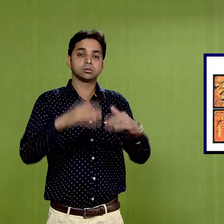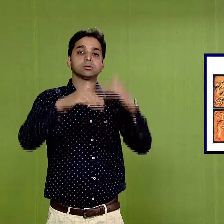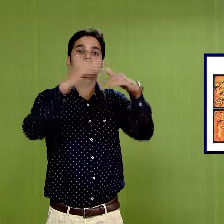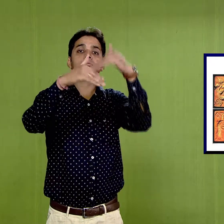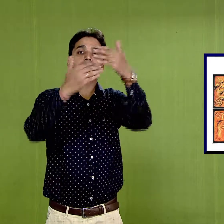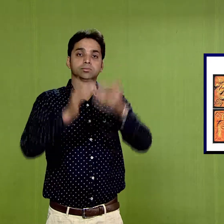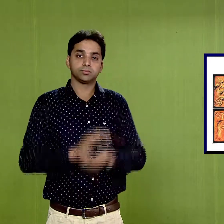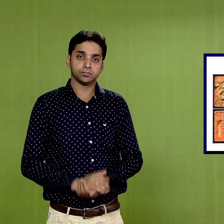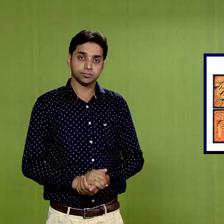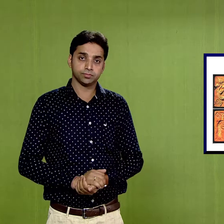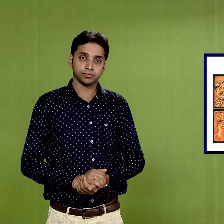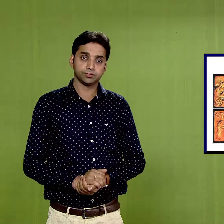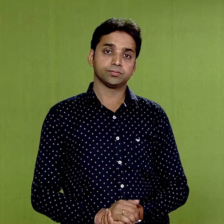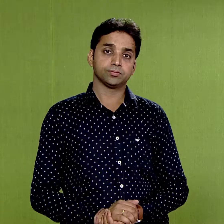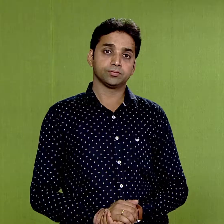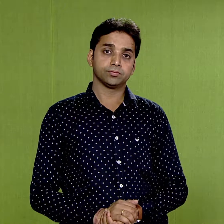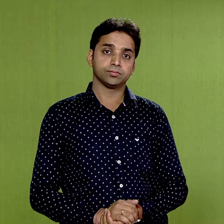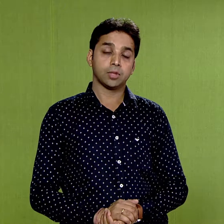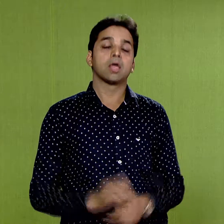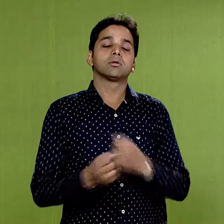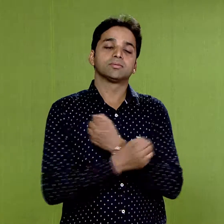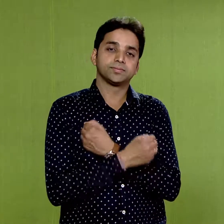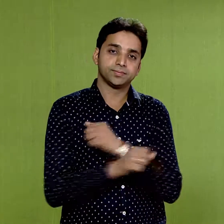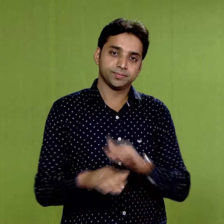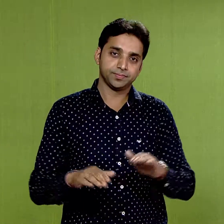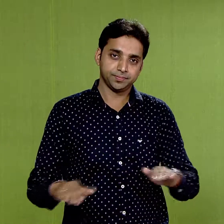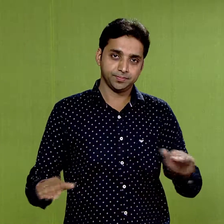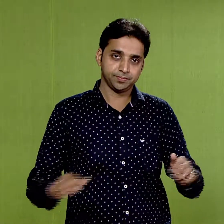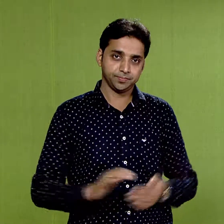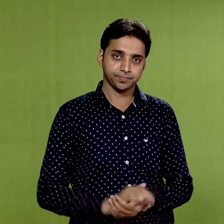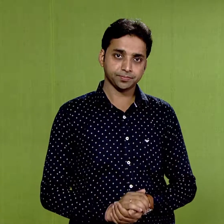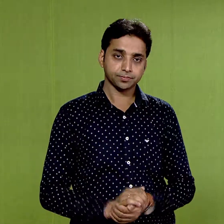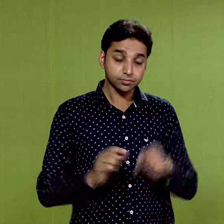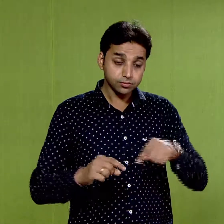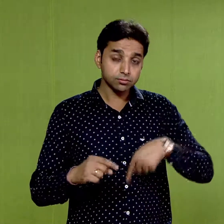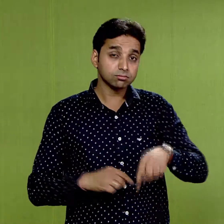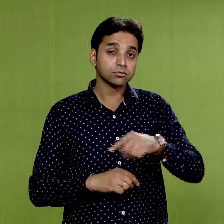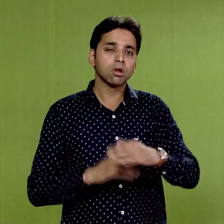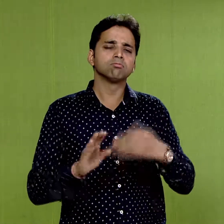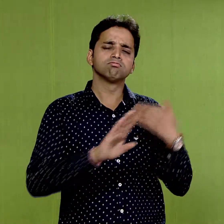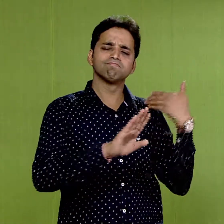civilization. Dear learners, there are some ancient books